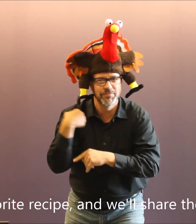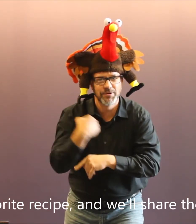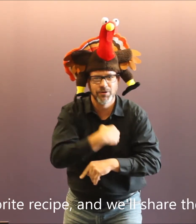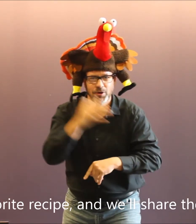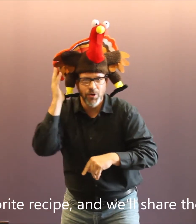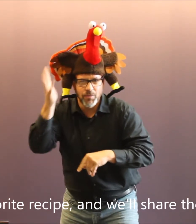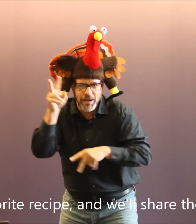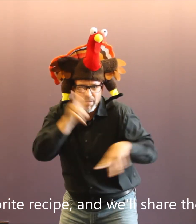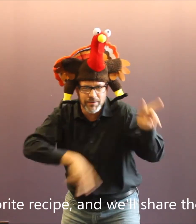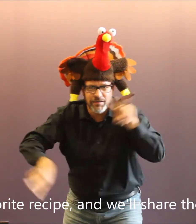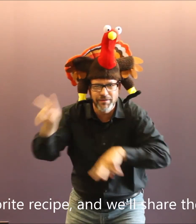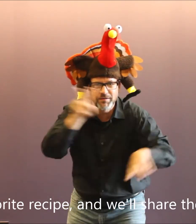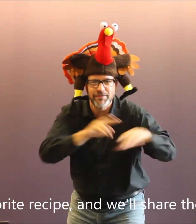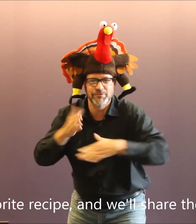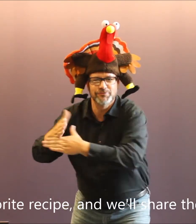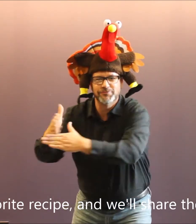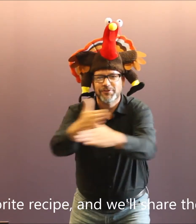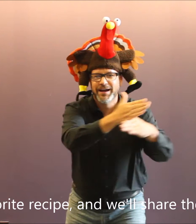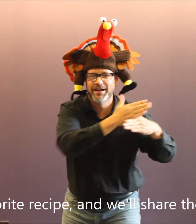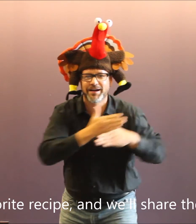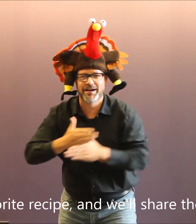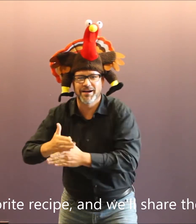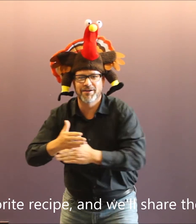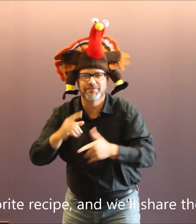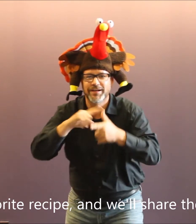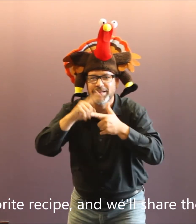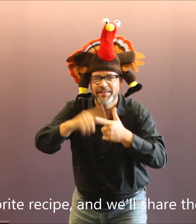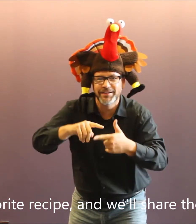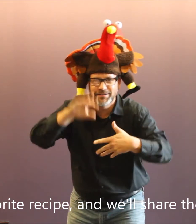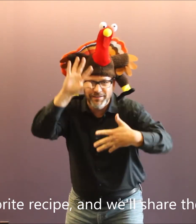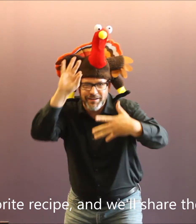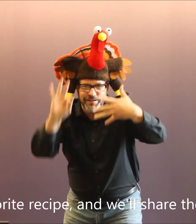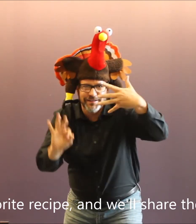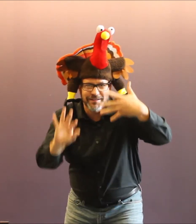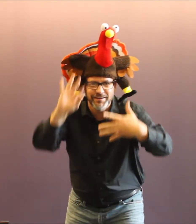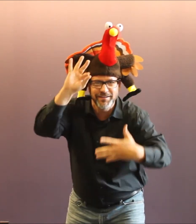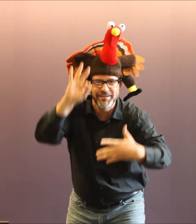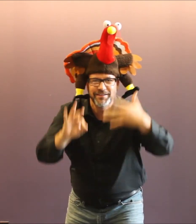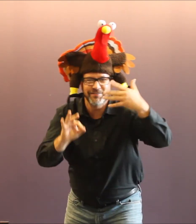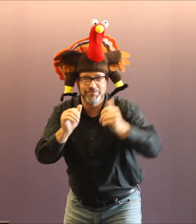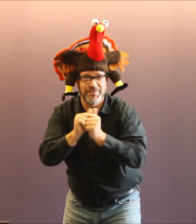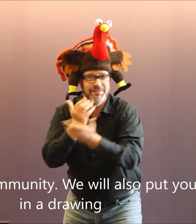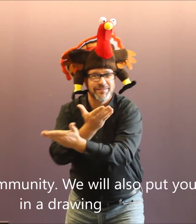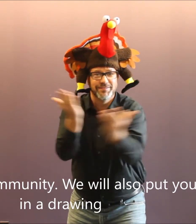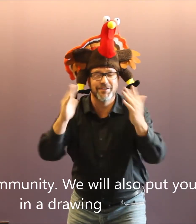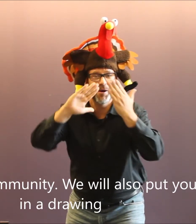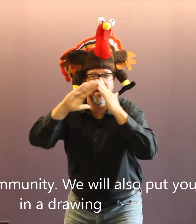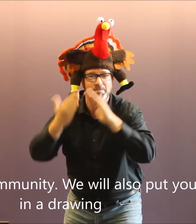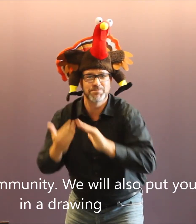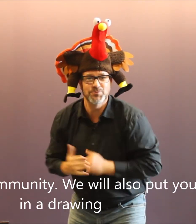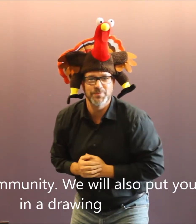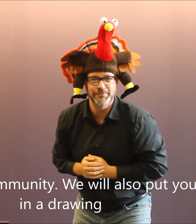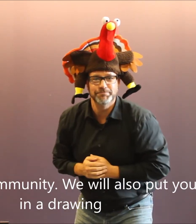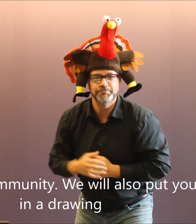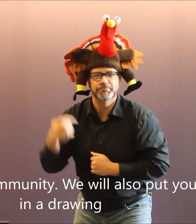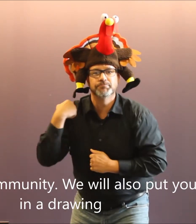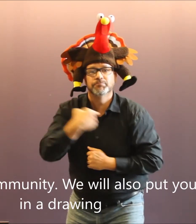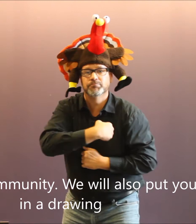Send us your favorite recipe and we'll share them with the entire